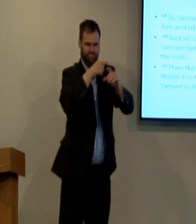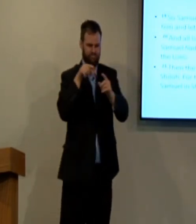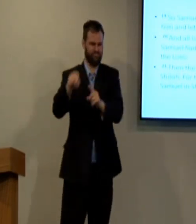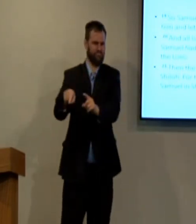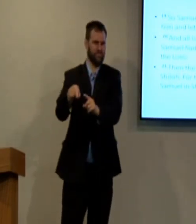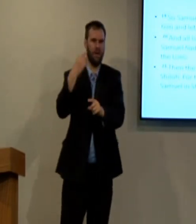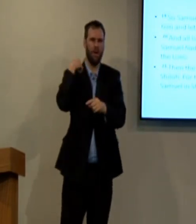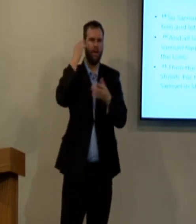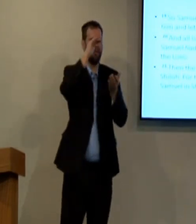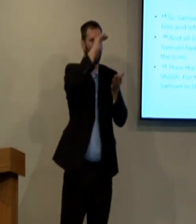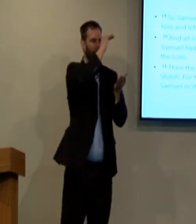word of the Lord Yahweh.